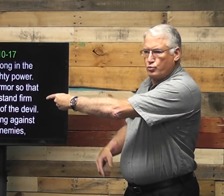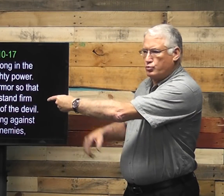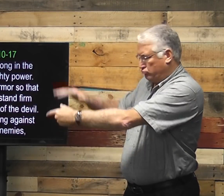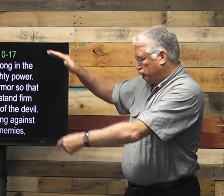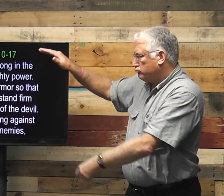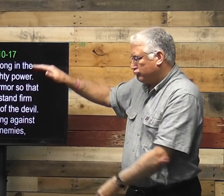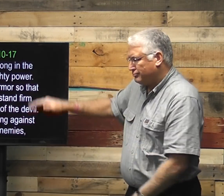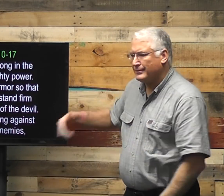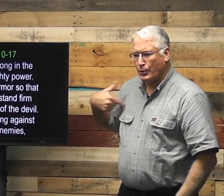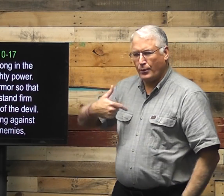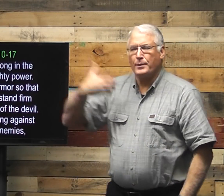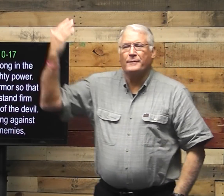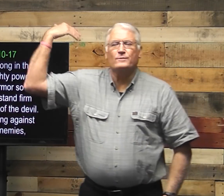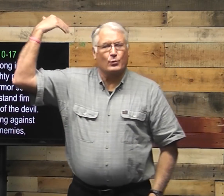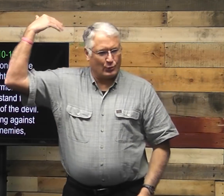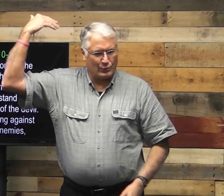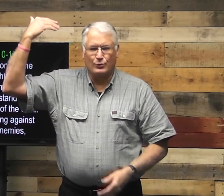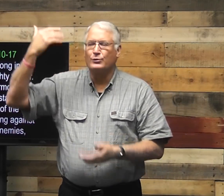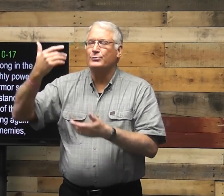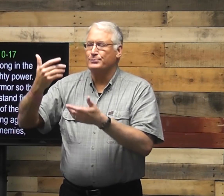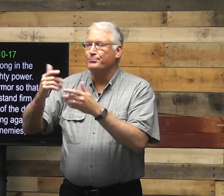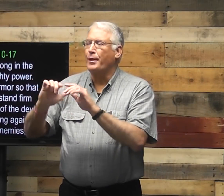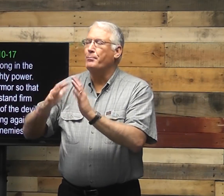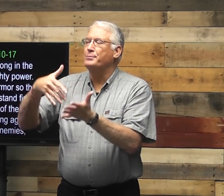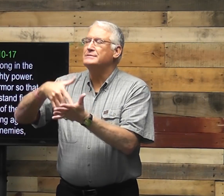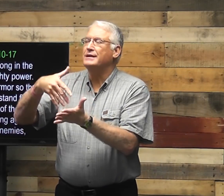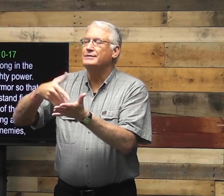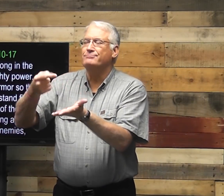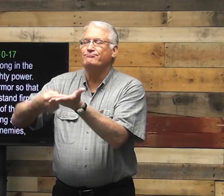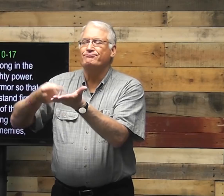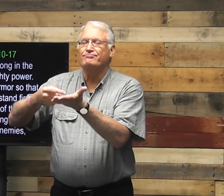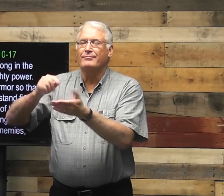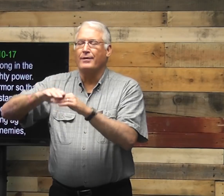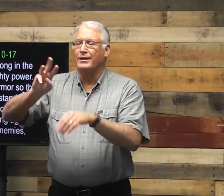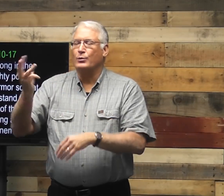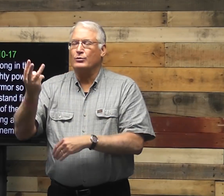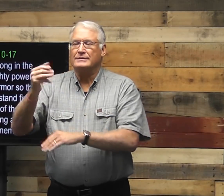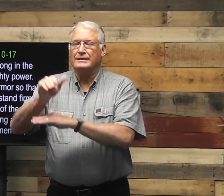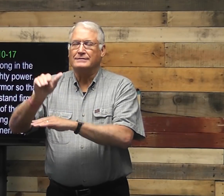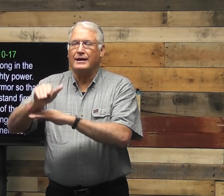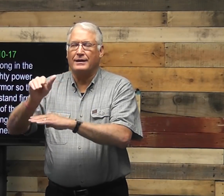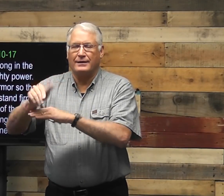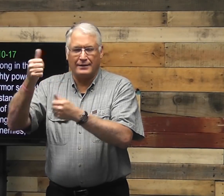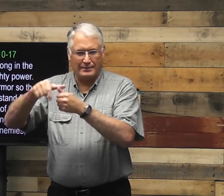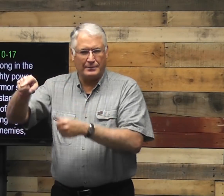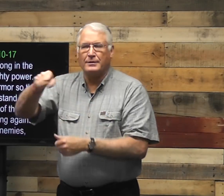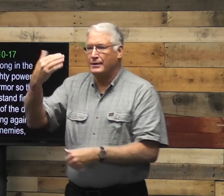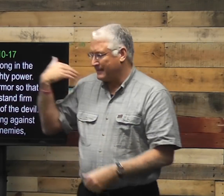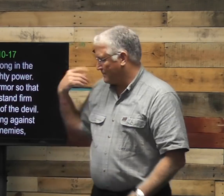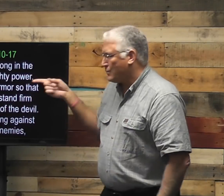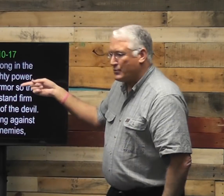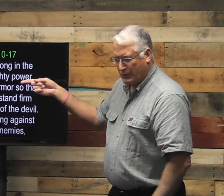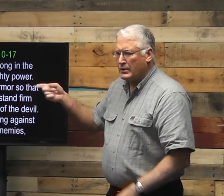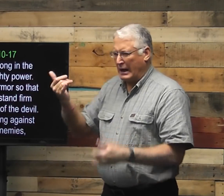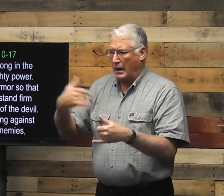that we put on. You know, before, we've done it in our Bible study on Wednesday nights before.